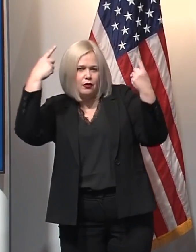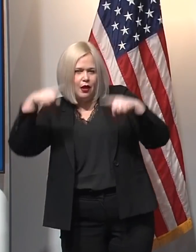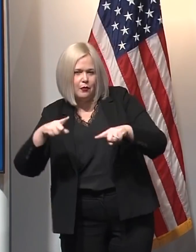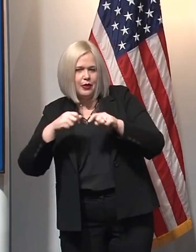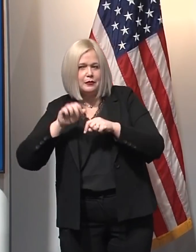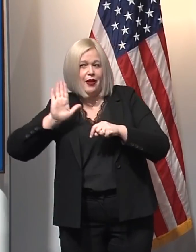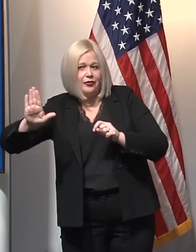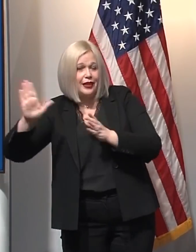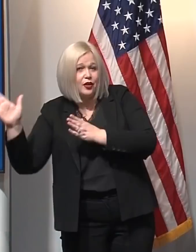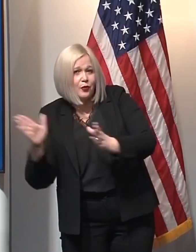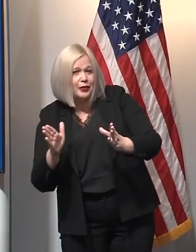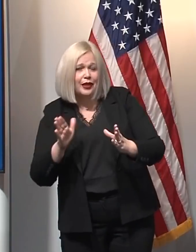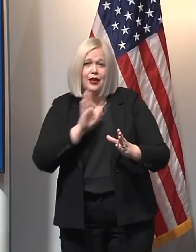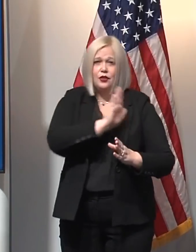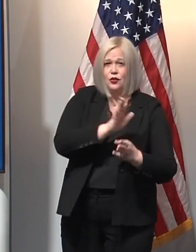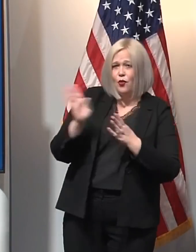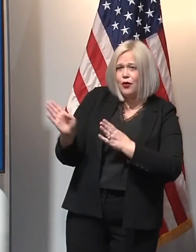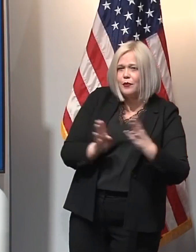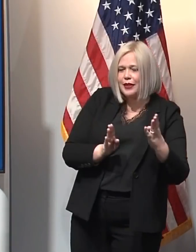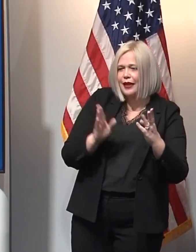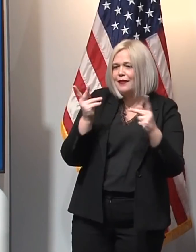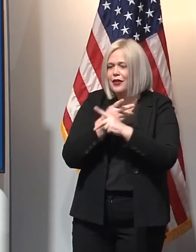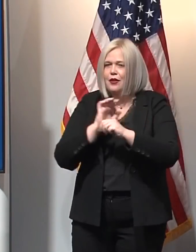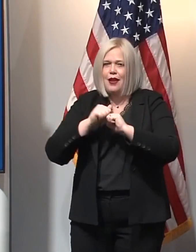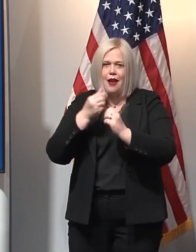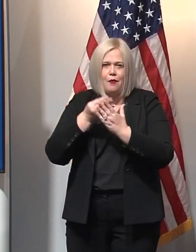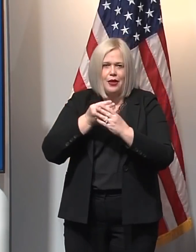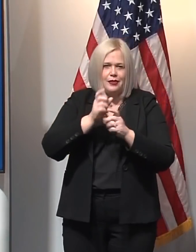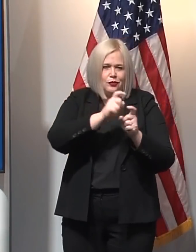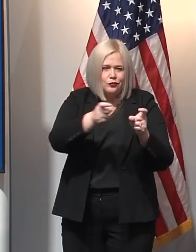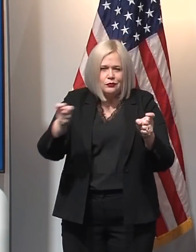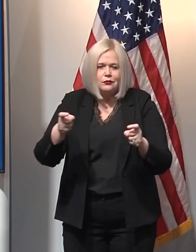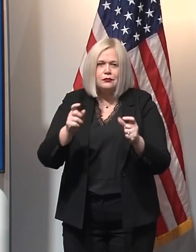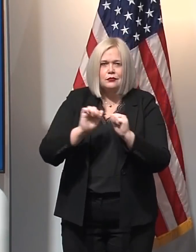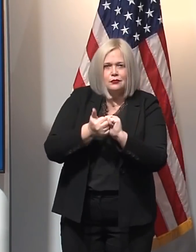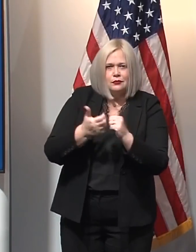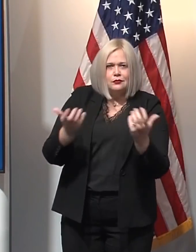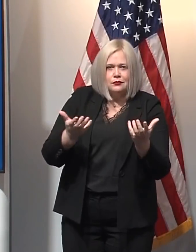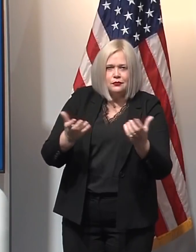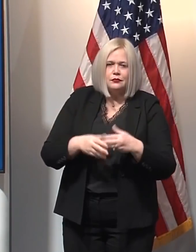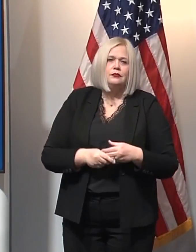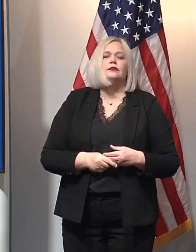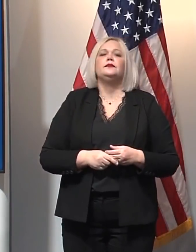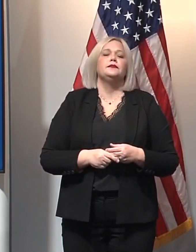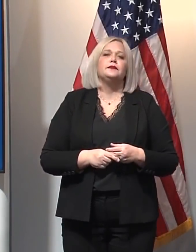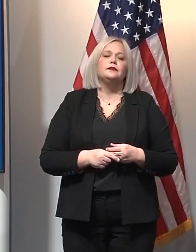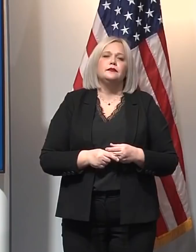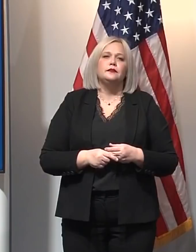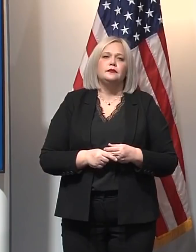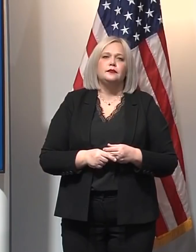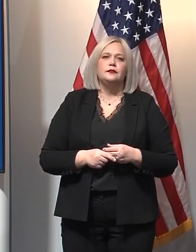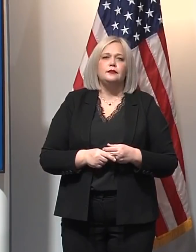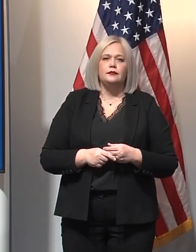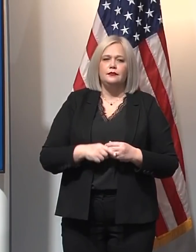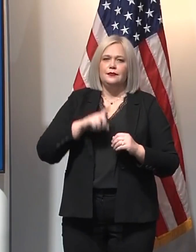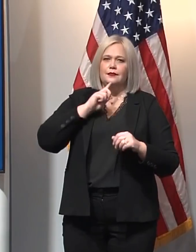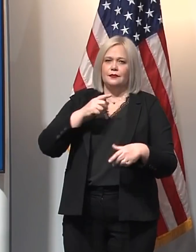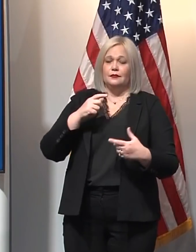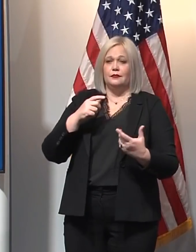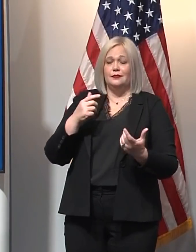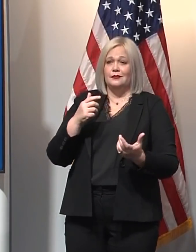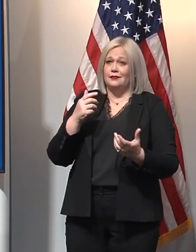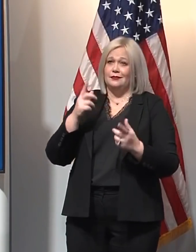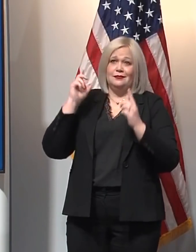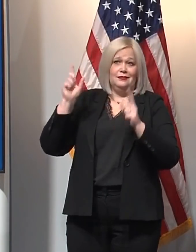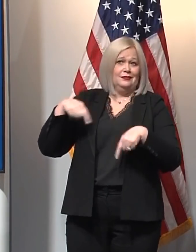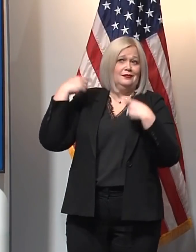when to allocate these funds or how exactly to allocate the federal funds? So, Dave, you know, I have been reaching out as